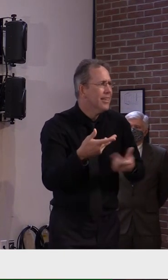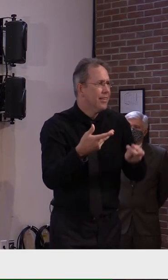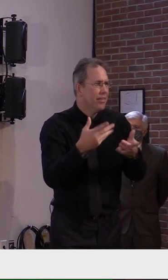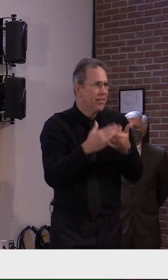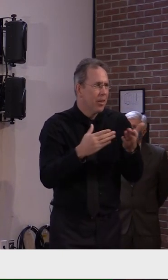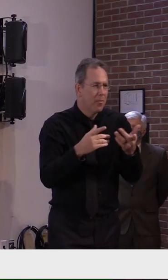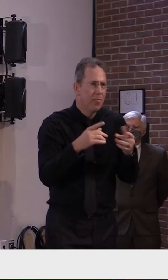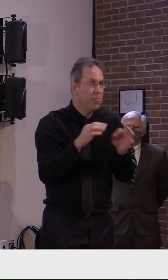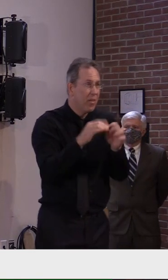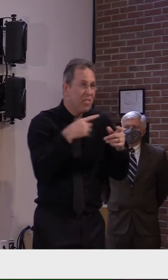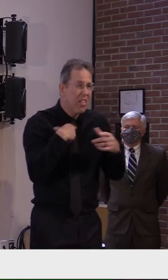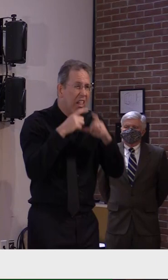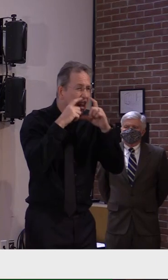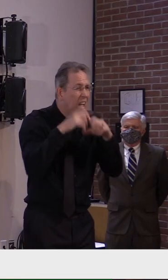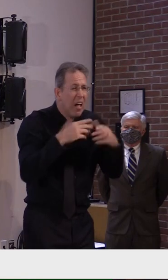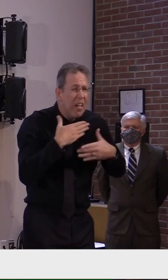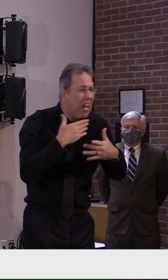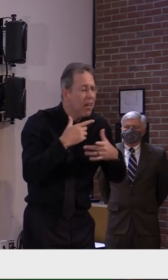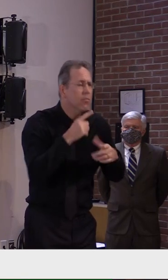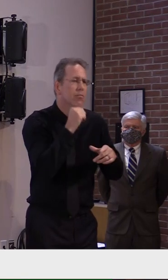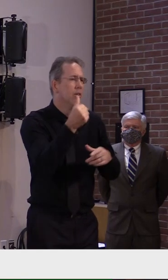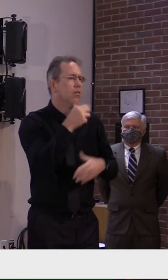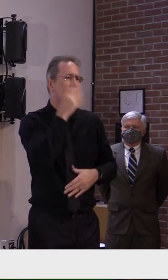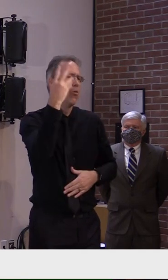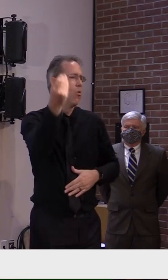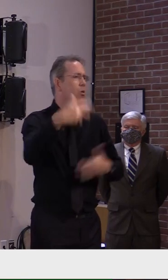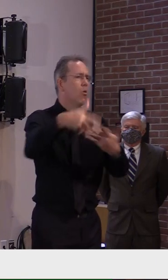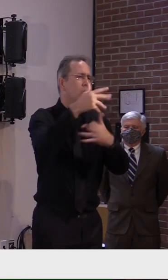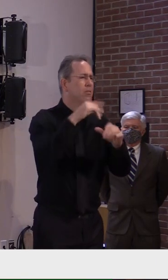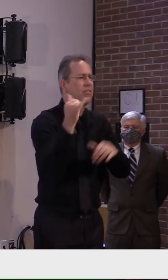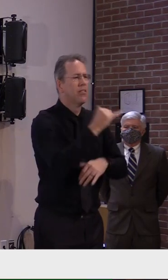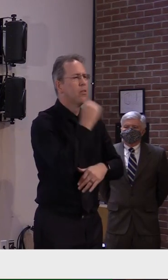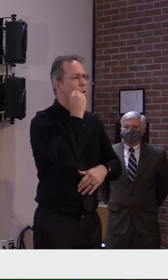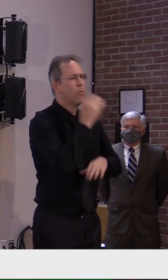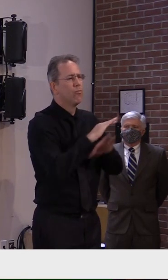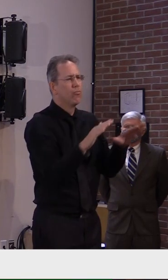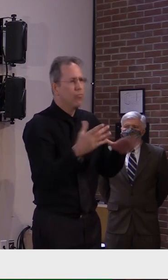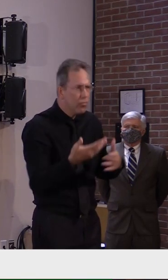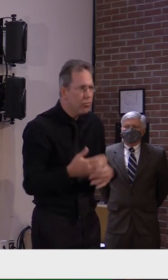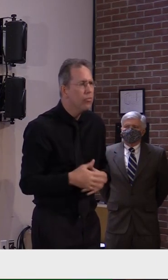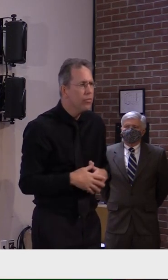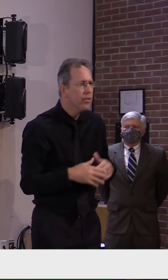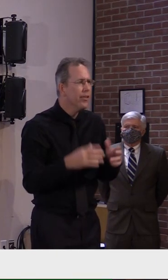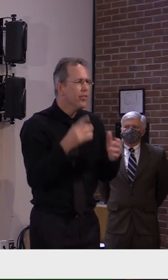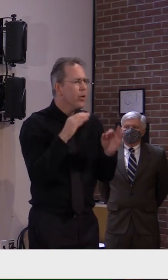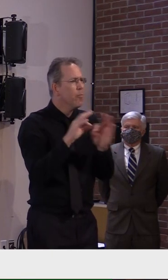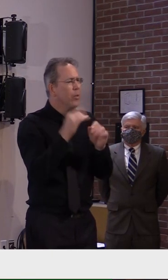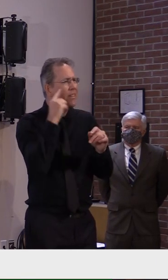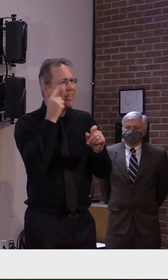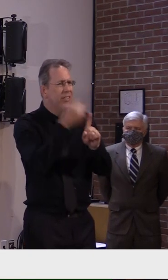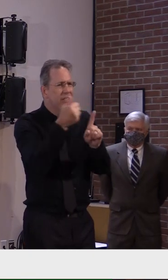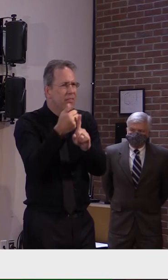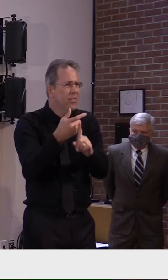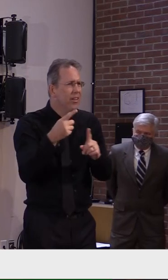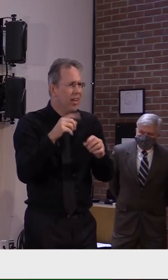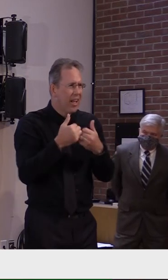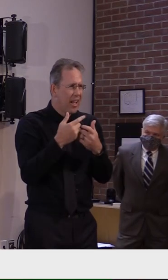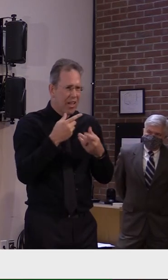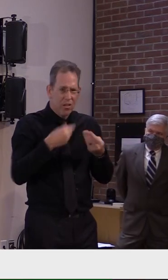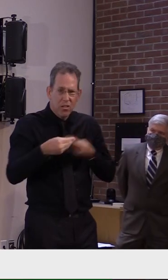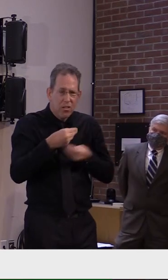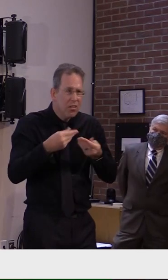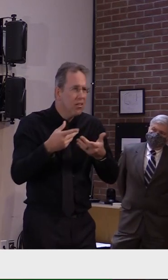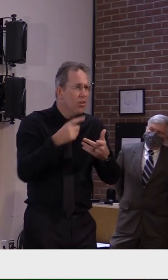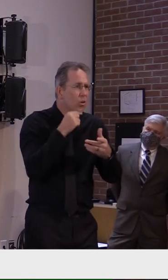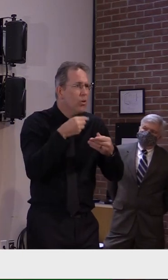and we'll get through this a lot safer and a lot quicker than going the other direction so we can keep the economy going so we can keep kids in